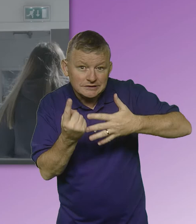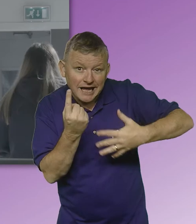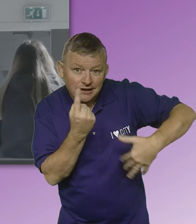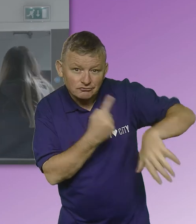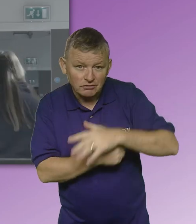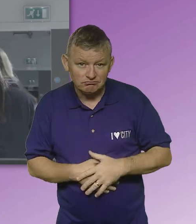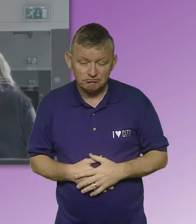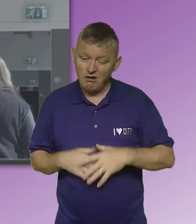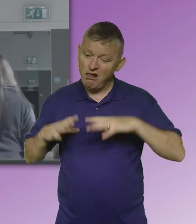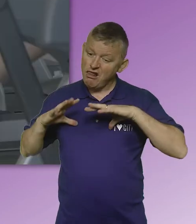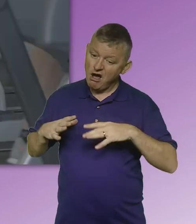and nautical studies.